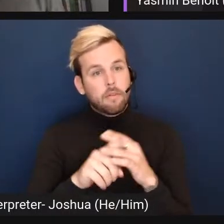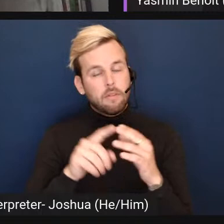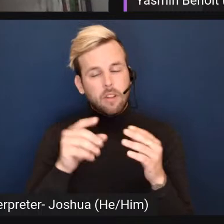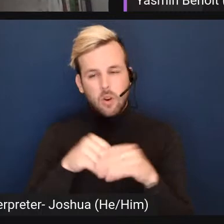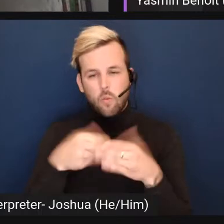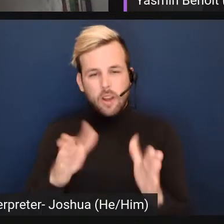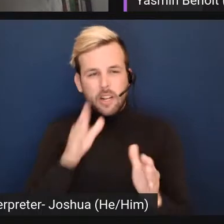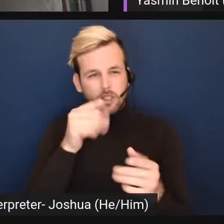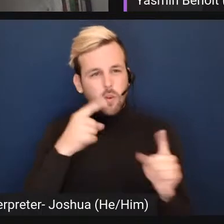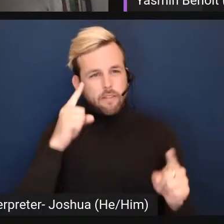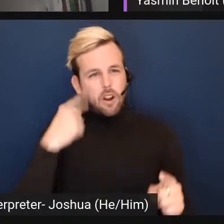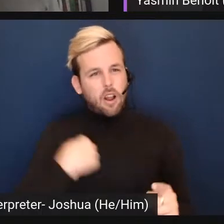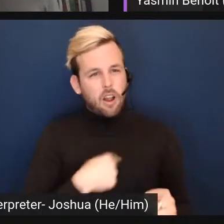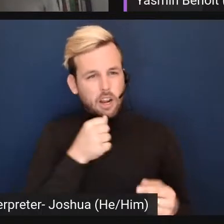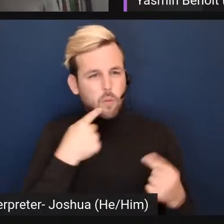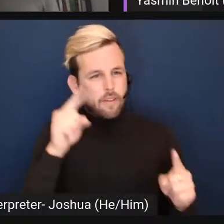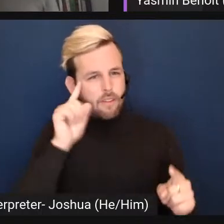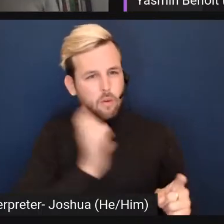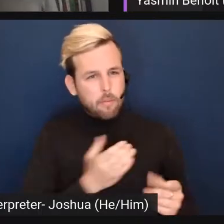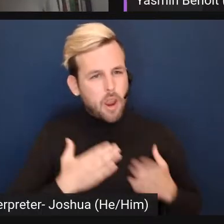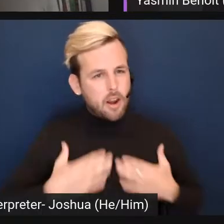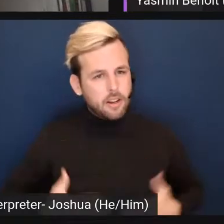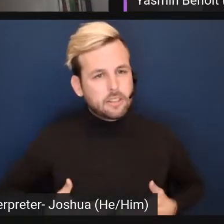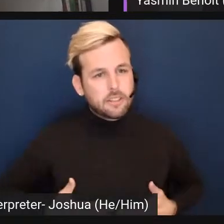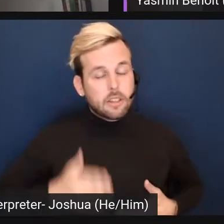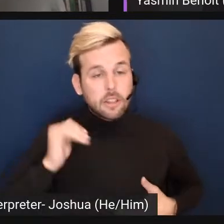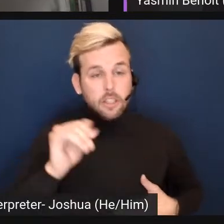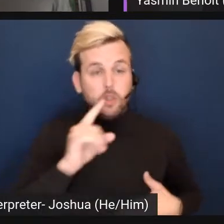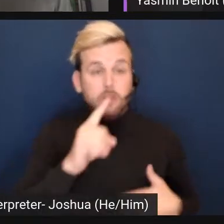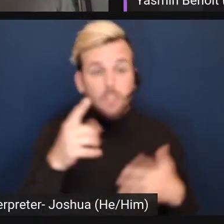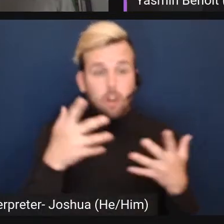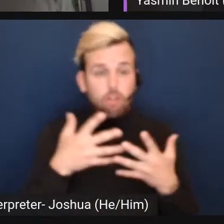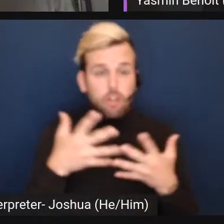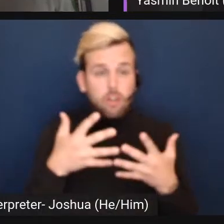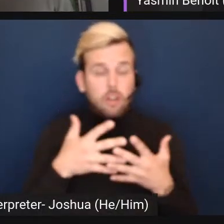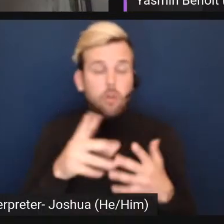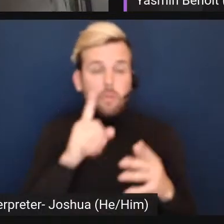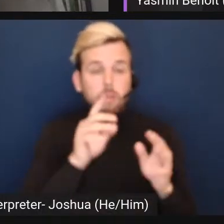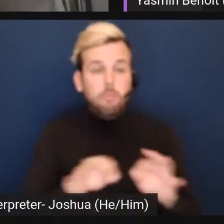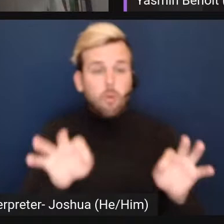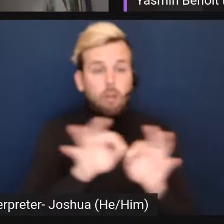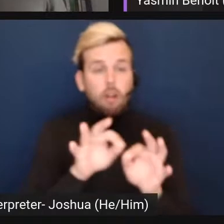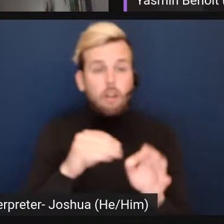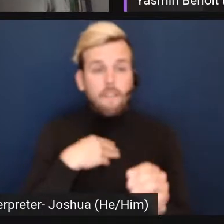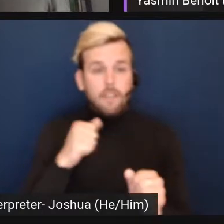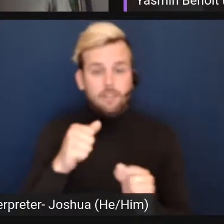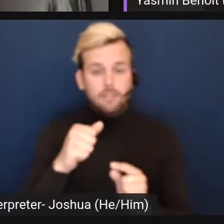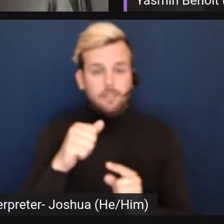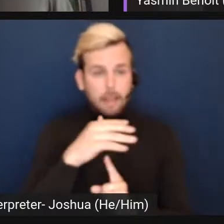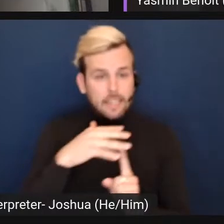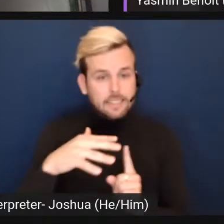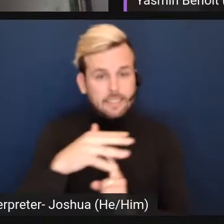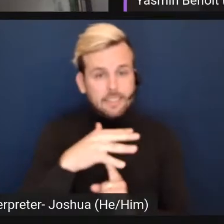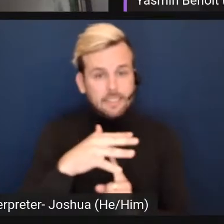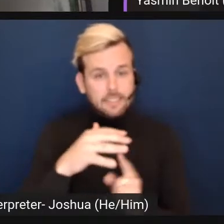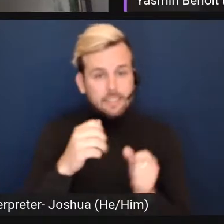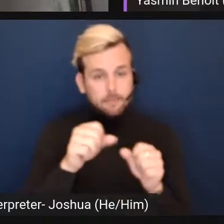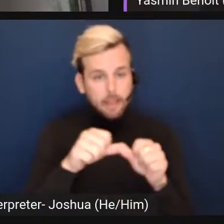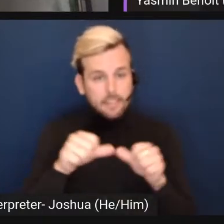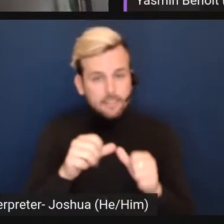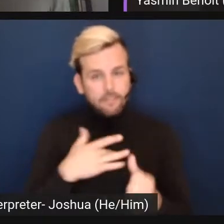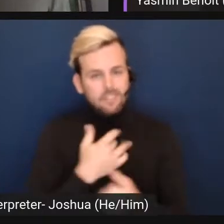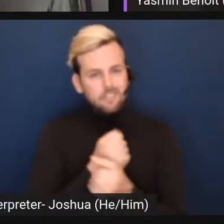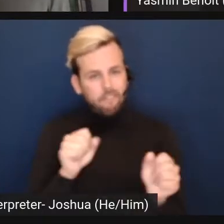for us, that doesn't work for our bodies. And that's really scary. And it's really important to have a space that feels safe from that.